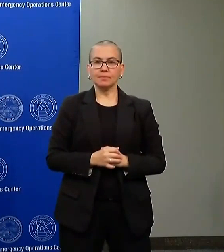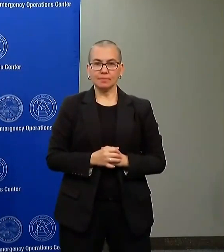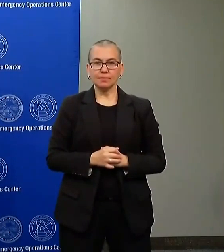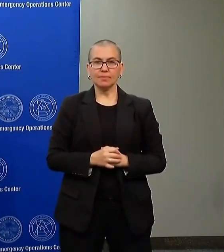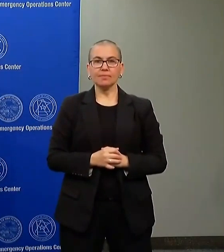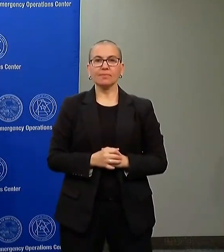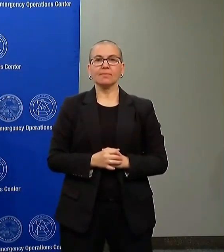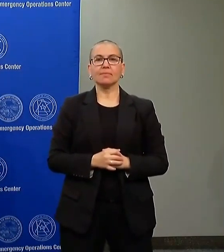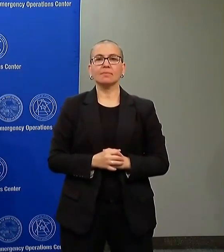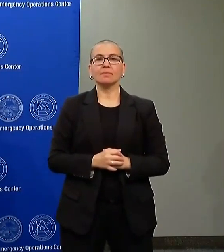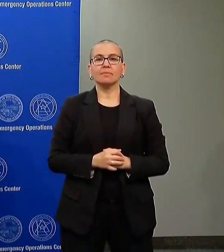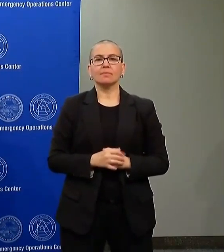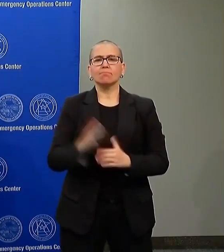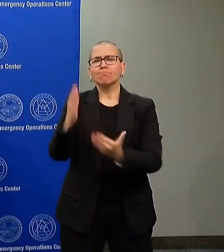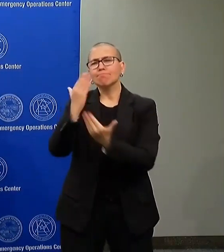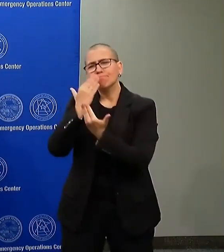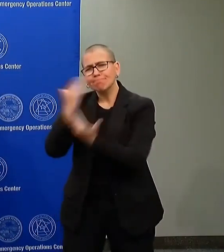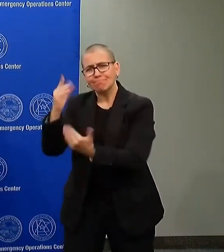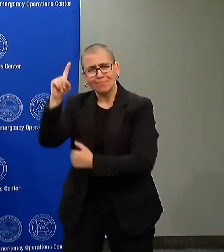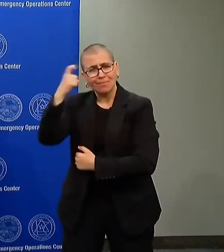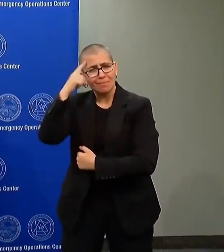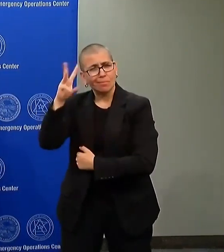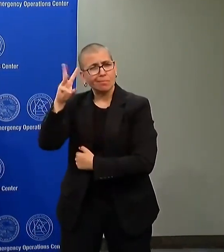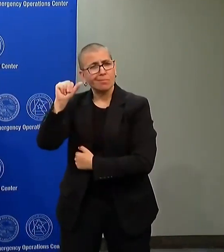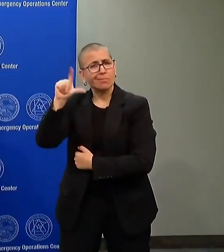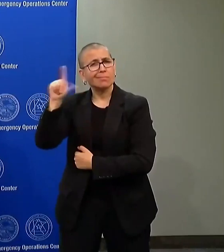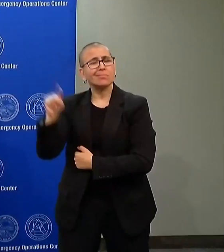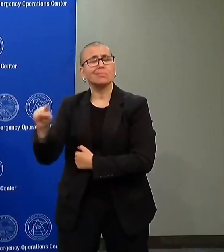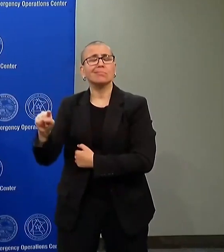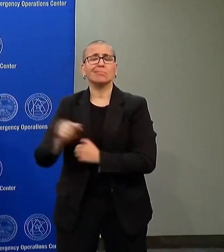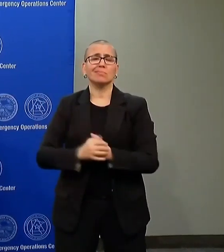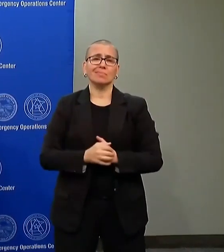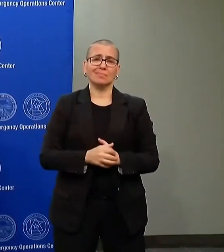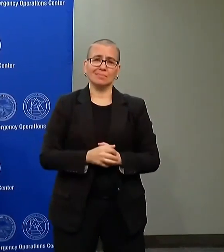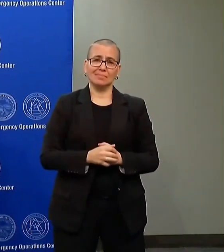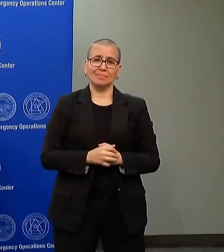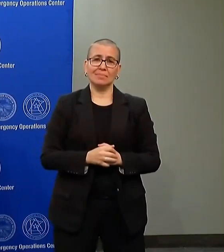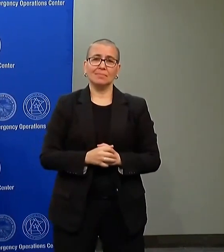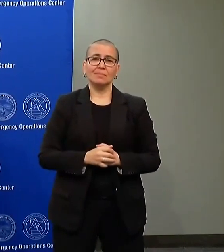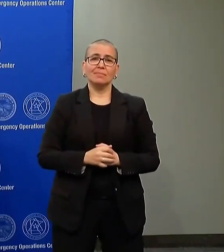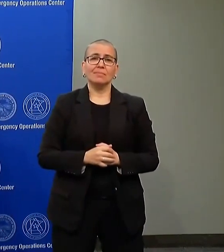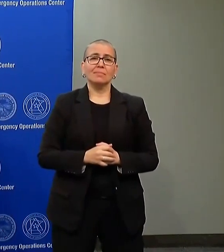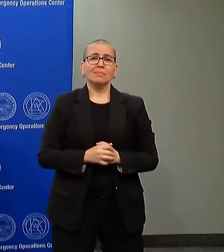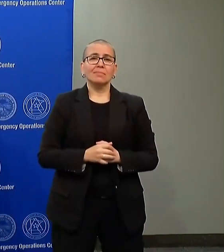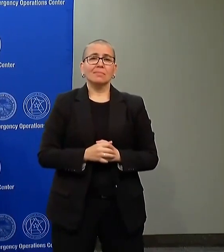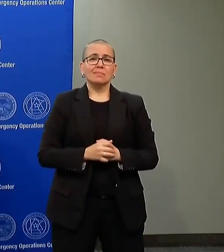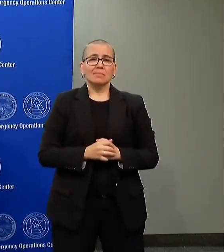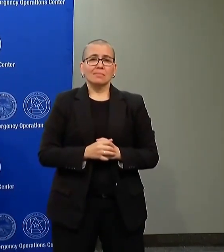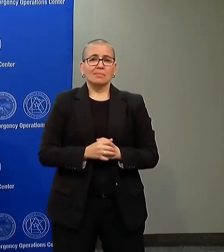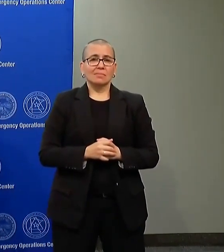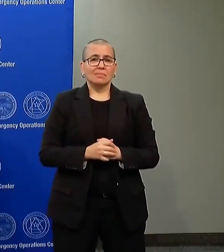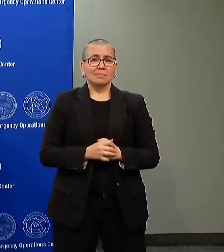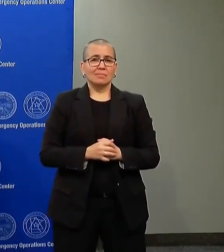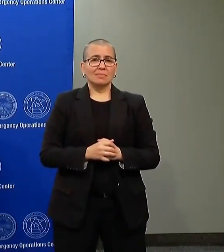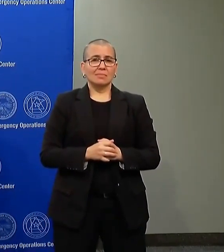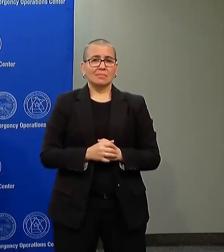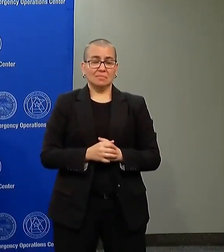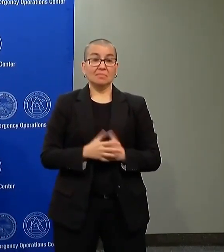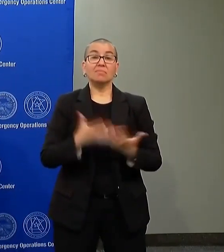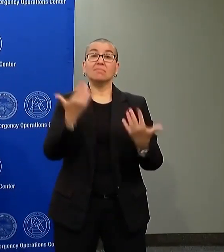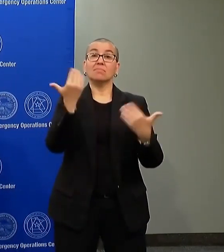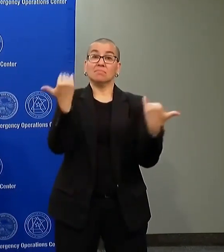Thank you, Governor. The show of force tonight has got to be about safety,